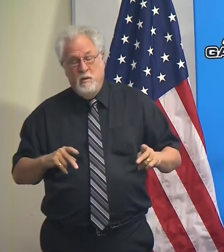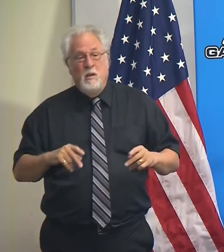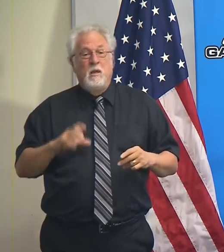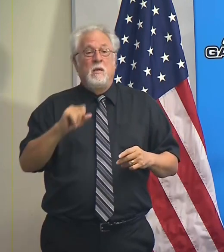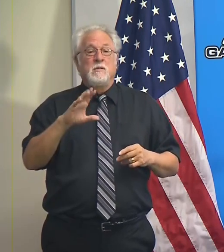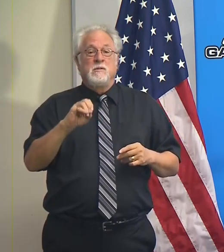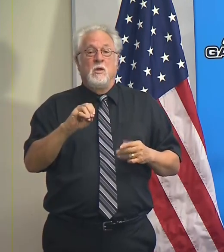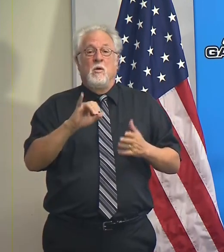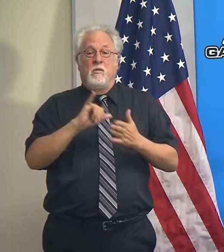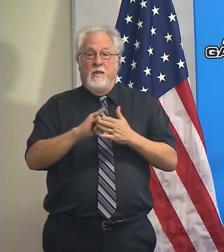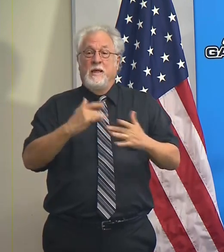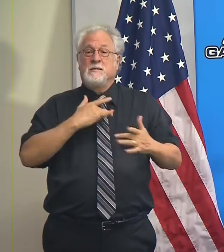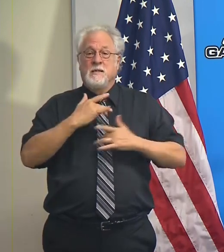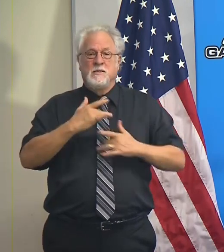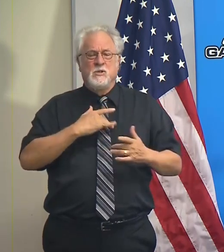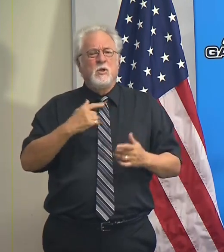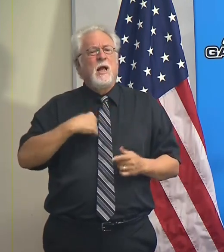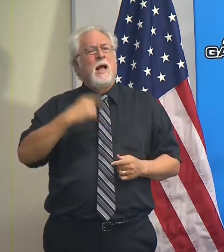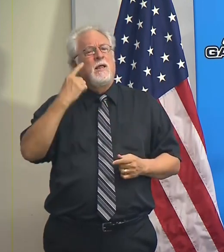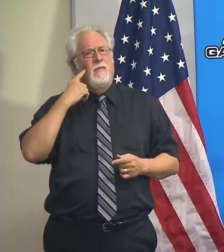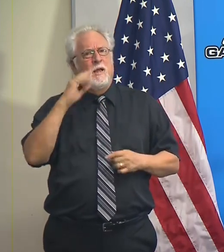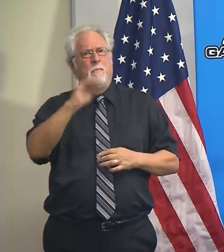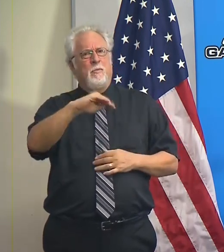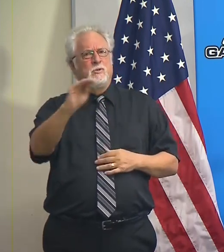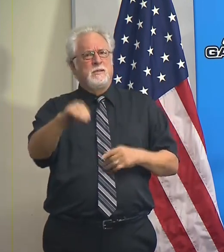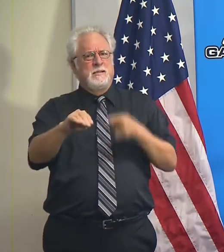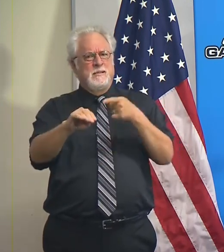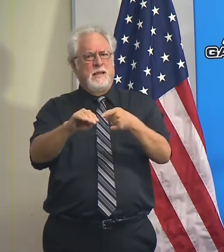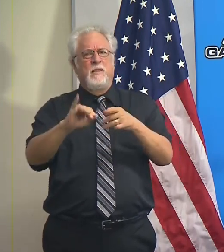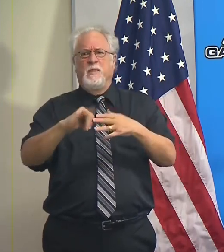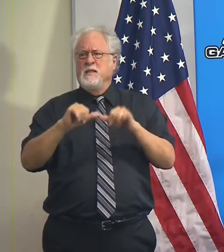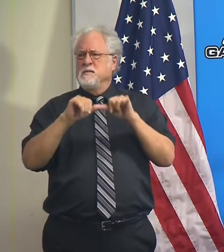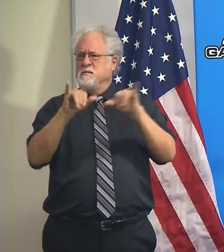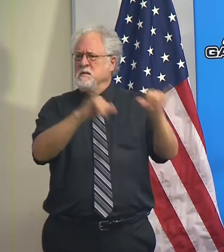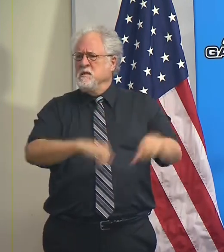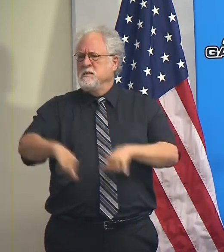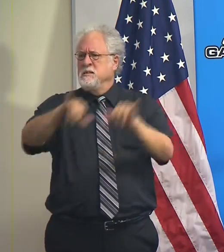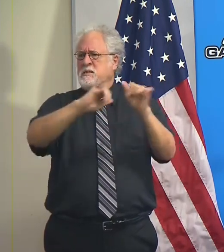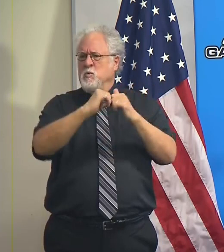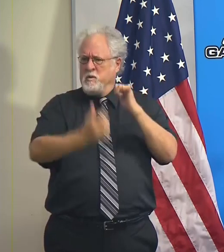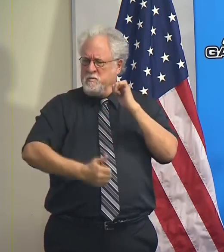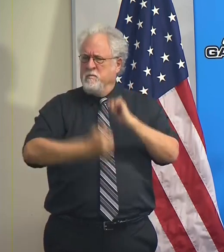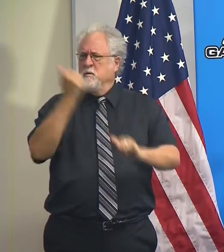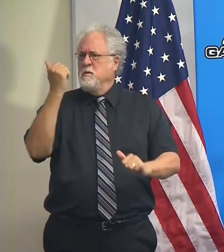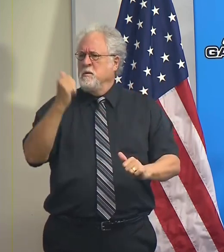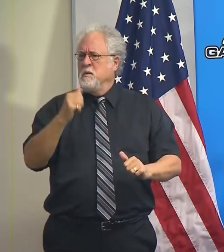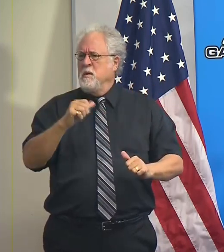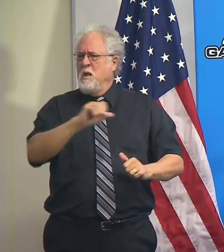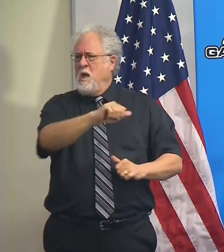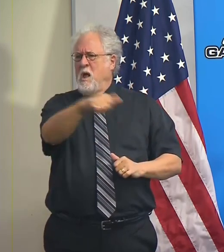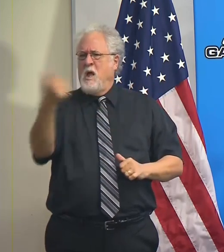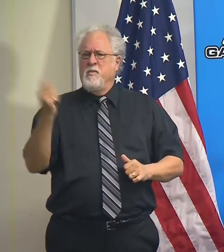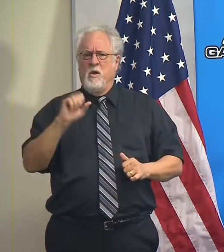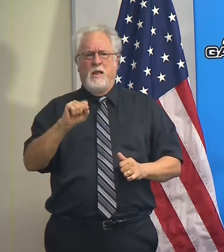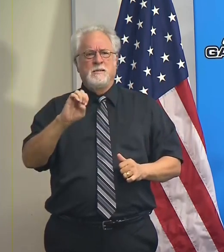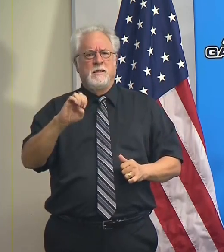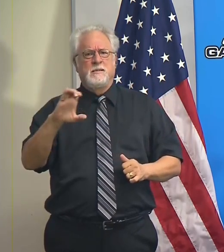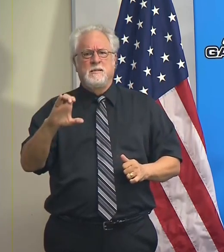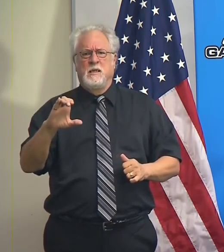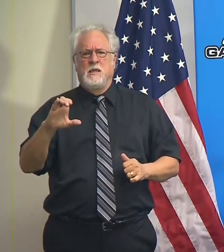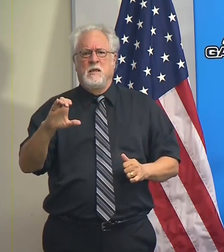and so, mean, that's the concern. And and I think it's a percentage that is consistent with the vast majority of other SEC